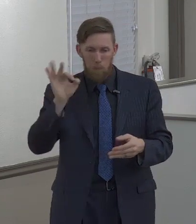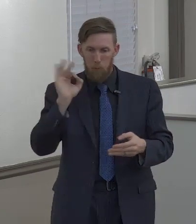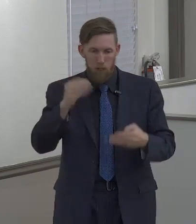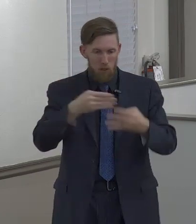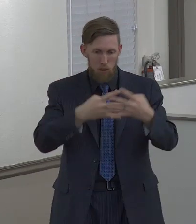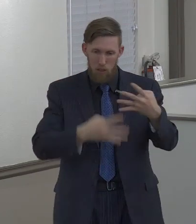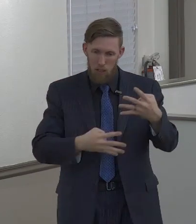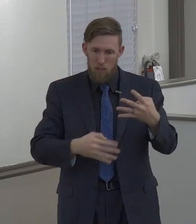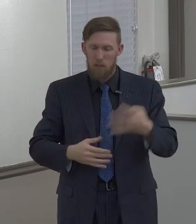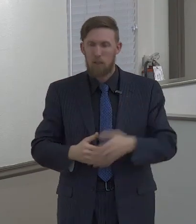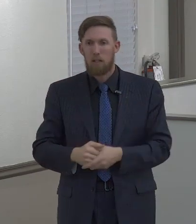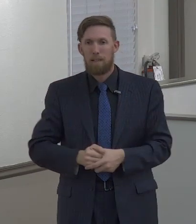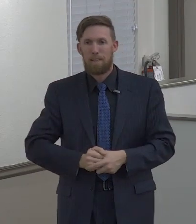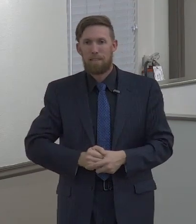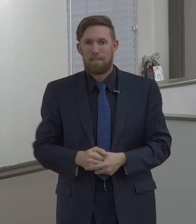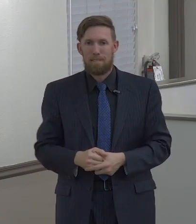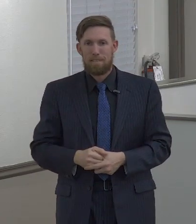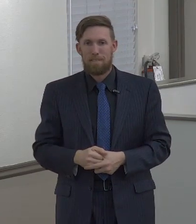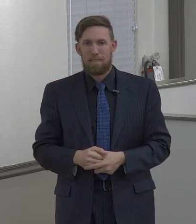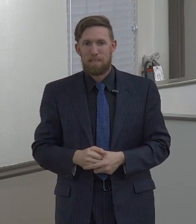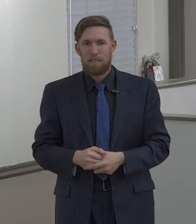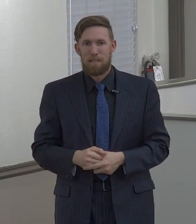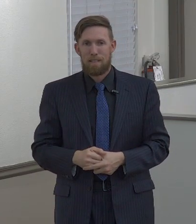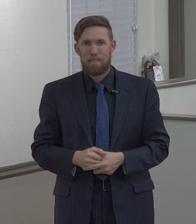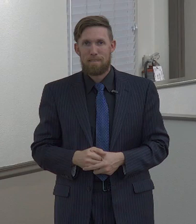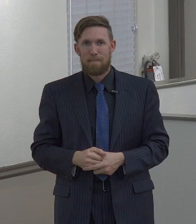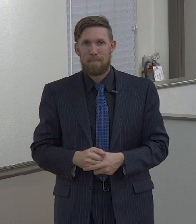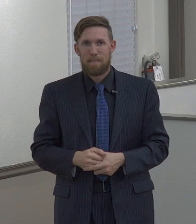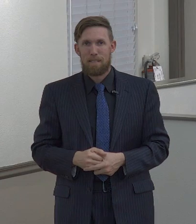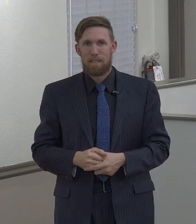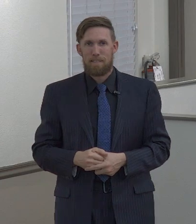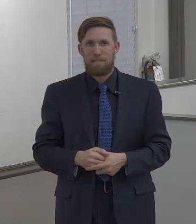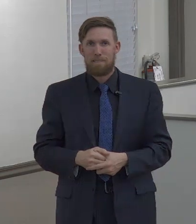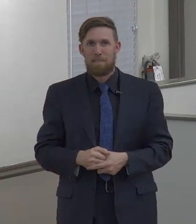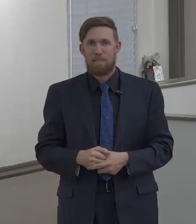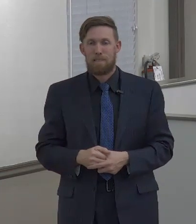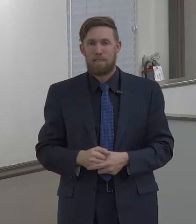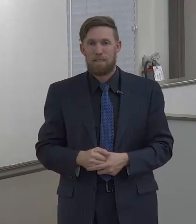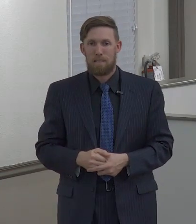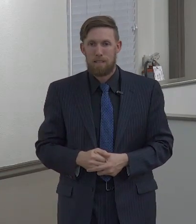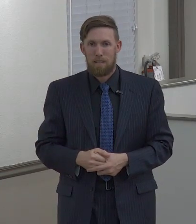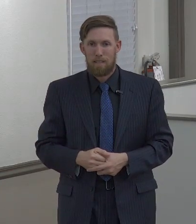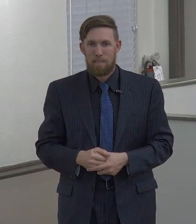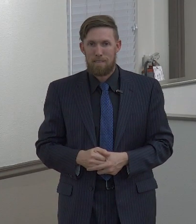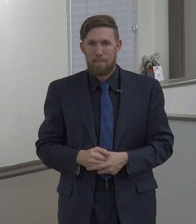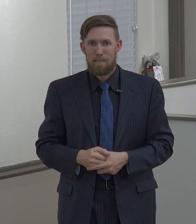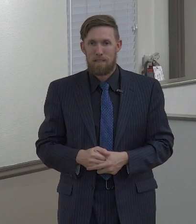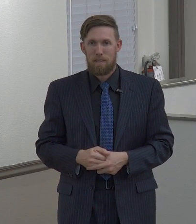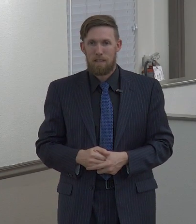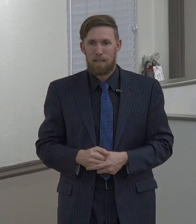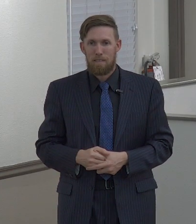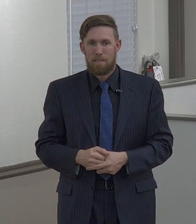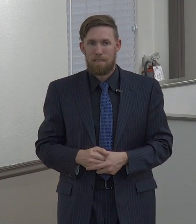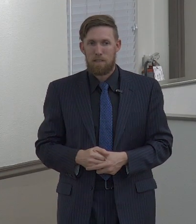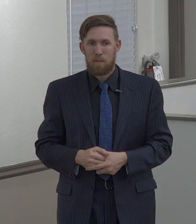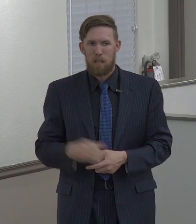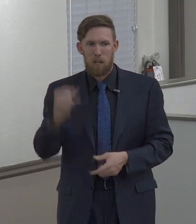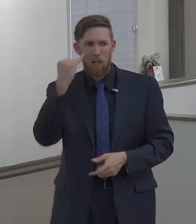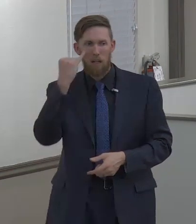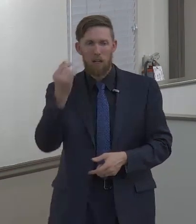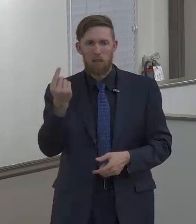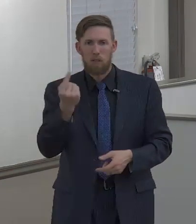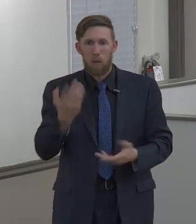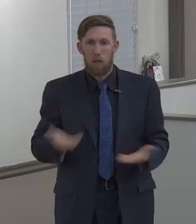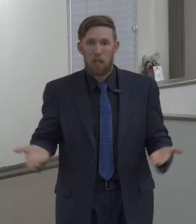And so I'm not calling anybody out. I don't know of anything. But I will say that if there's some here